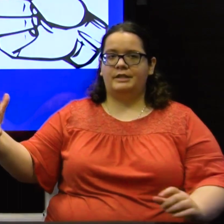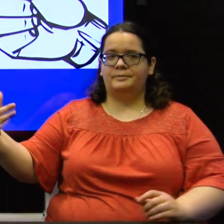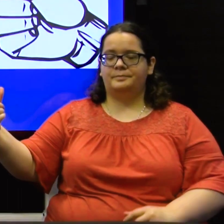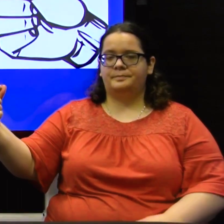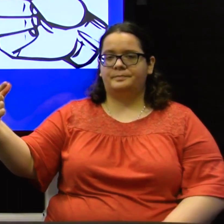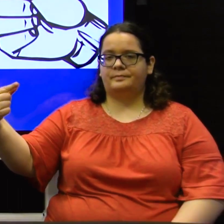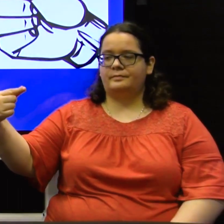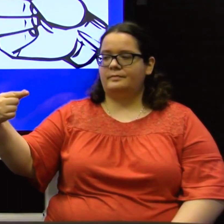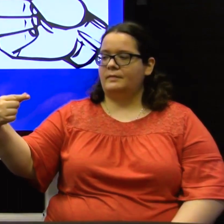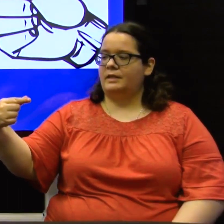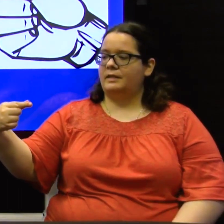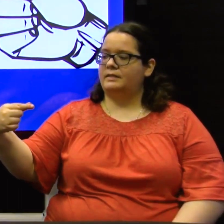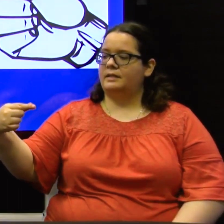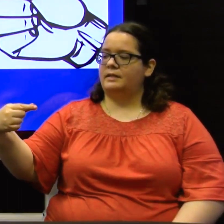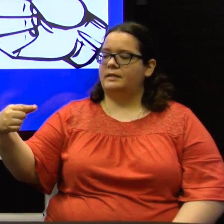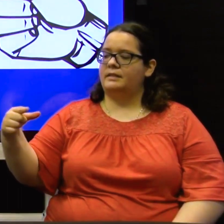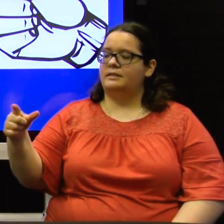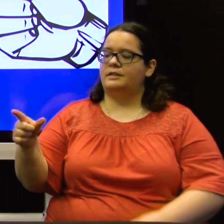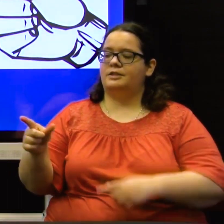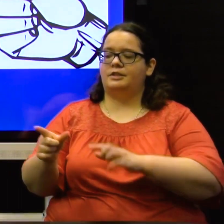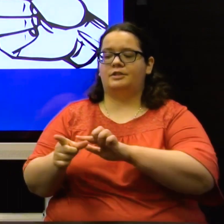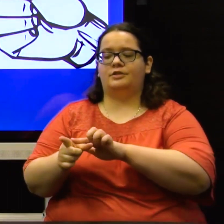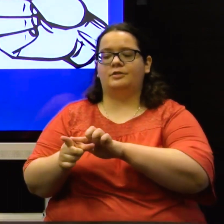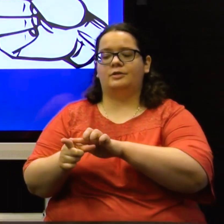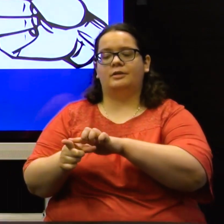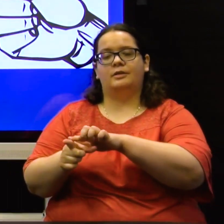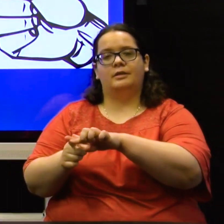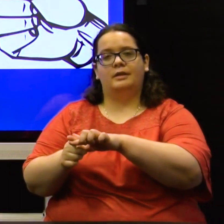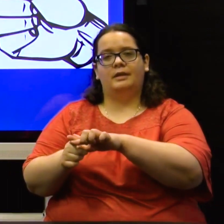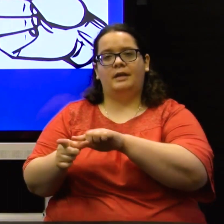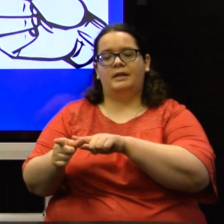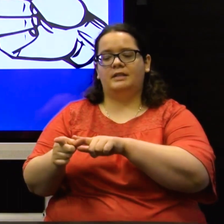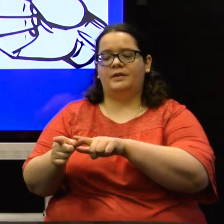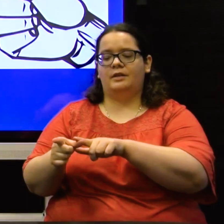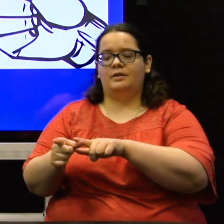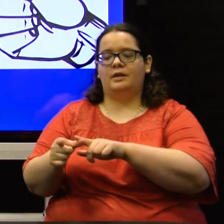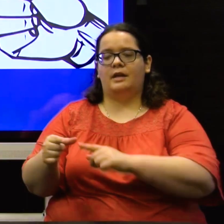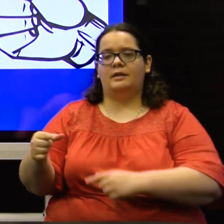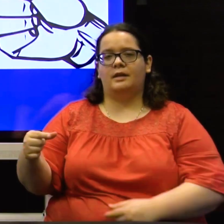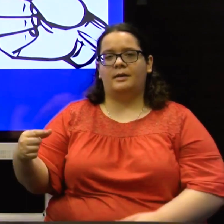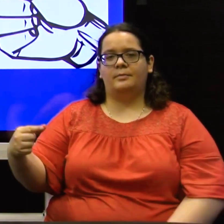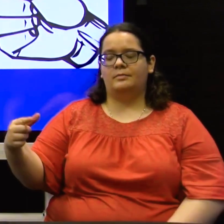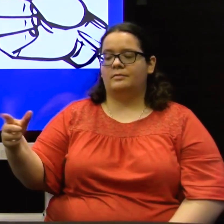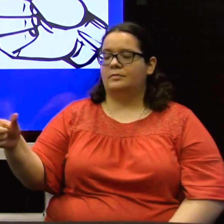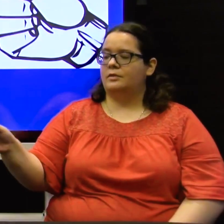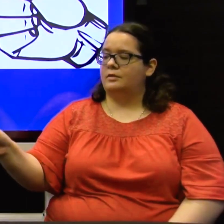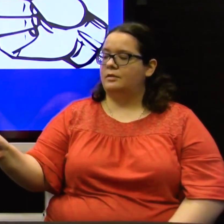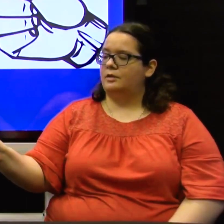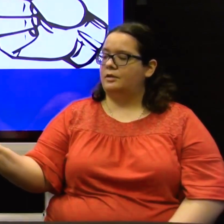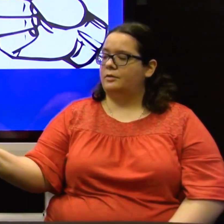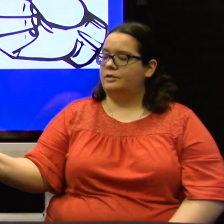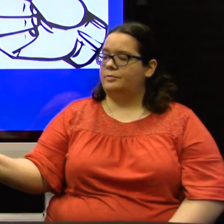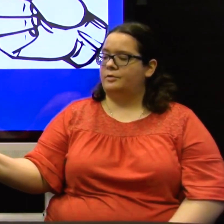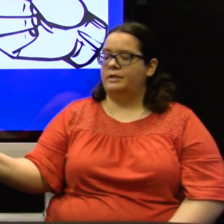G. It's done like this. It's just your index finger and thumb are going to point